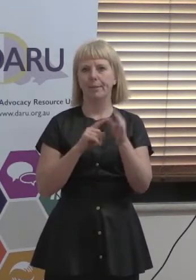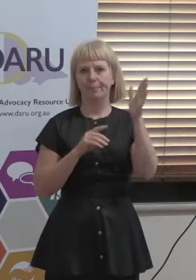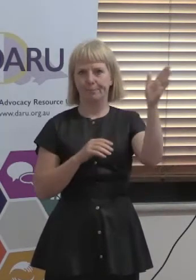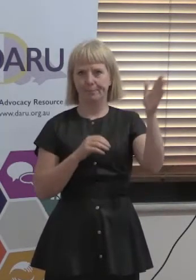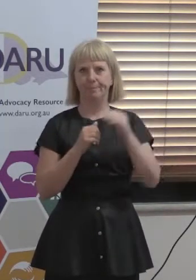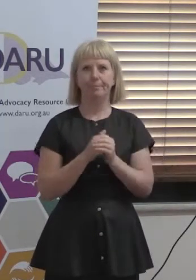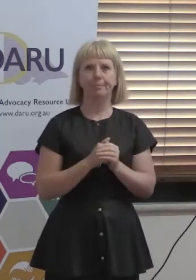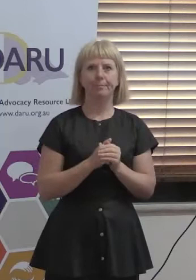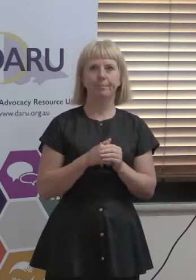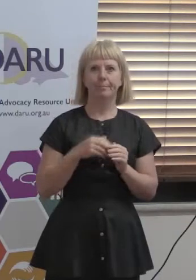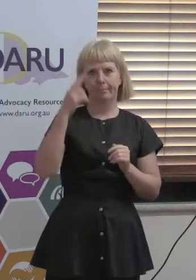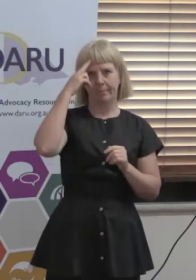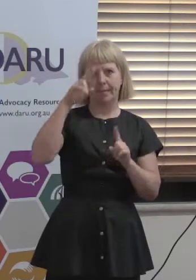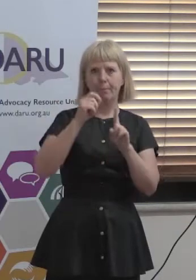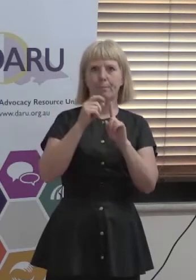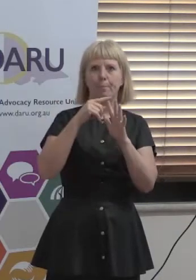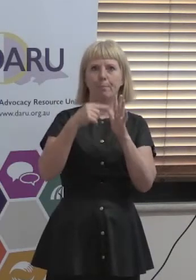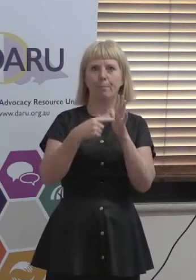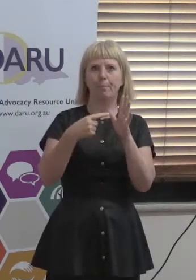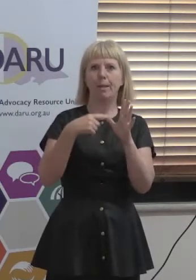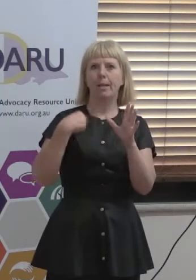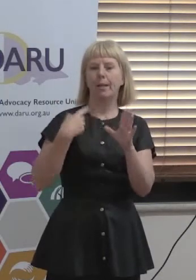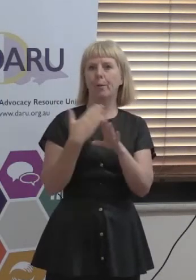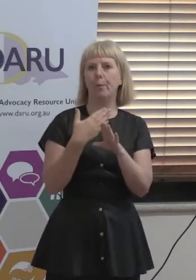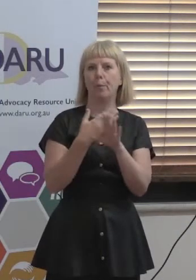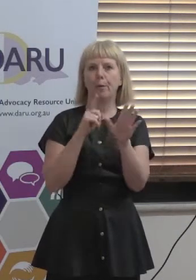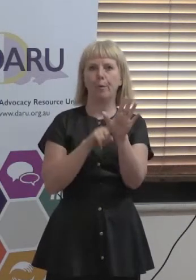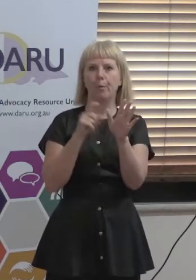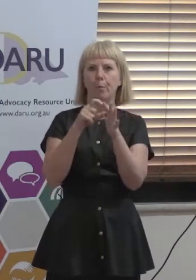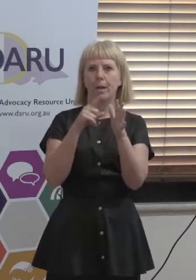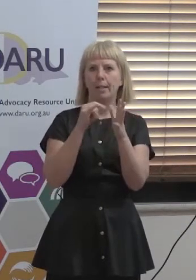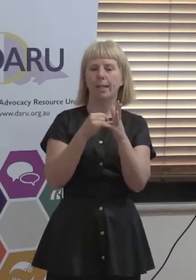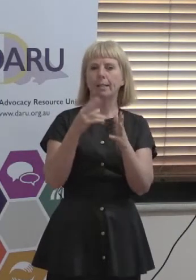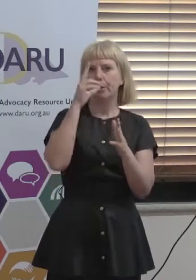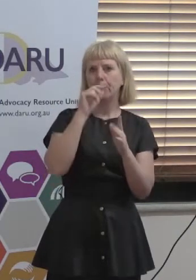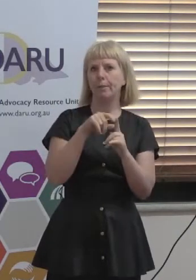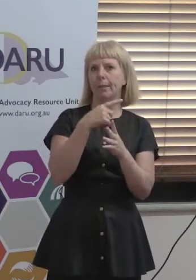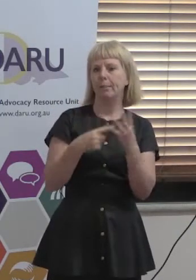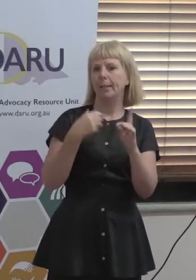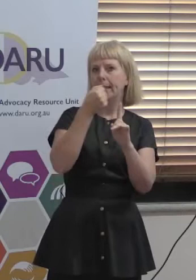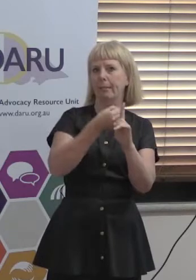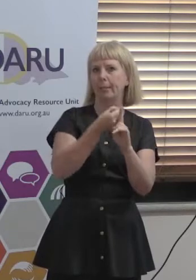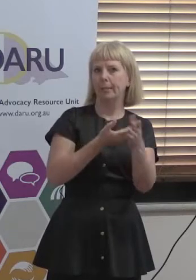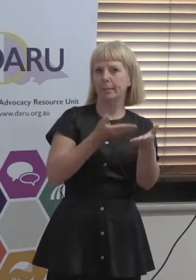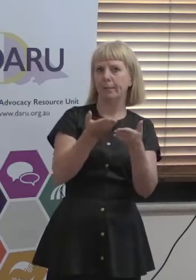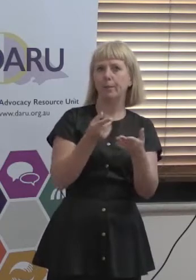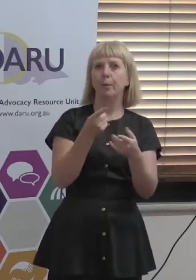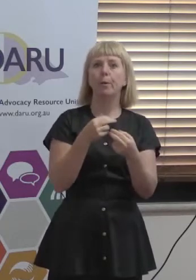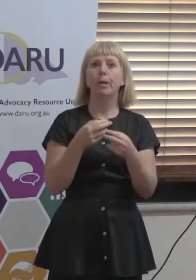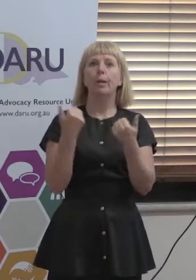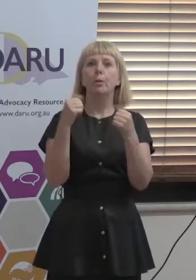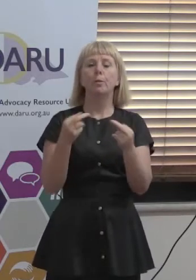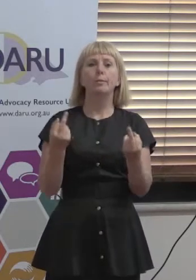Hi, I'm Mia. work at YDAS, which is the Youth Disability Advocacy Service. Yep. We use the Slack platform at our